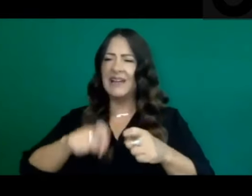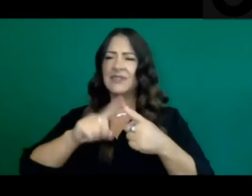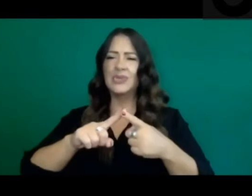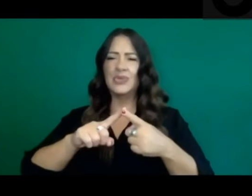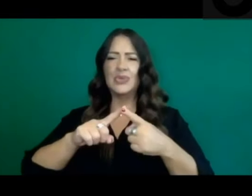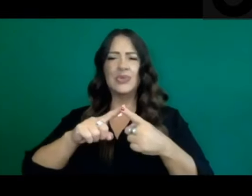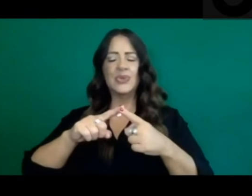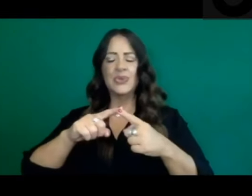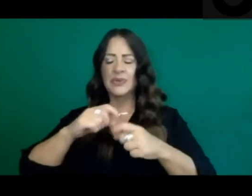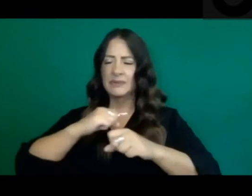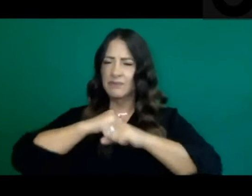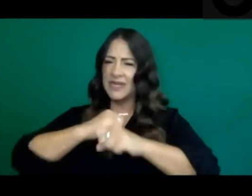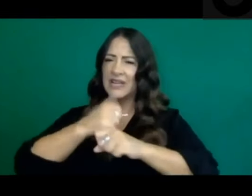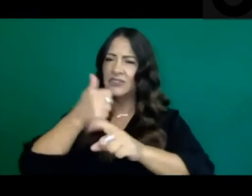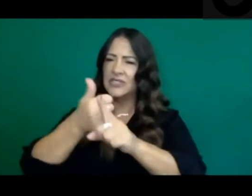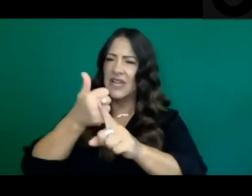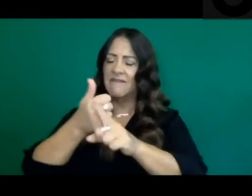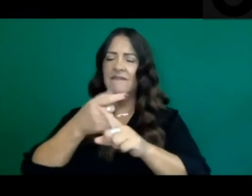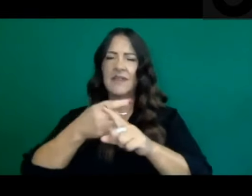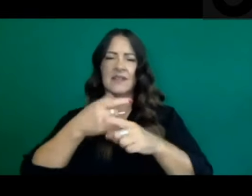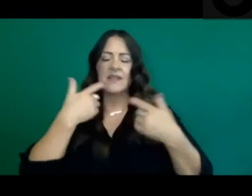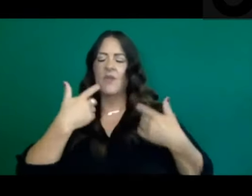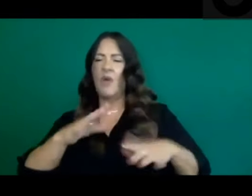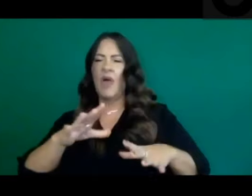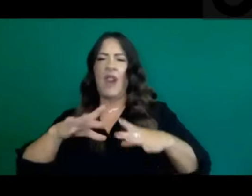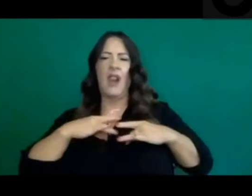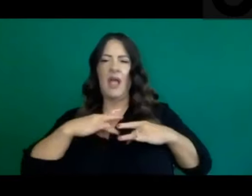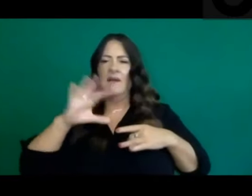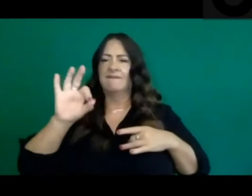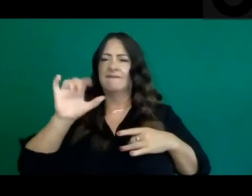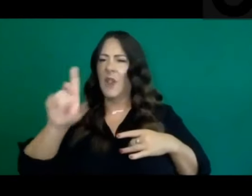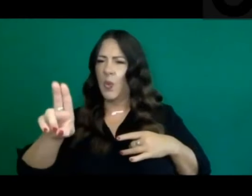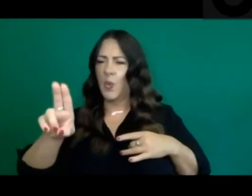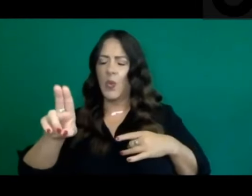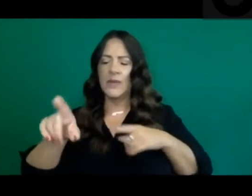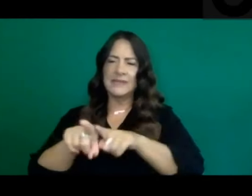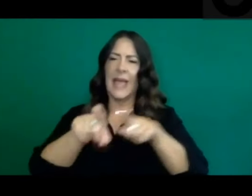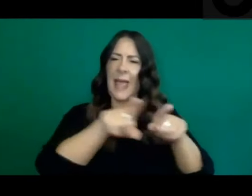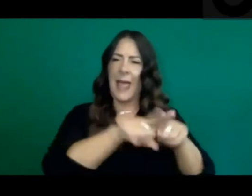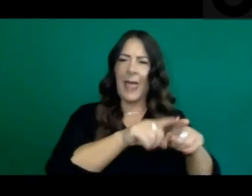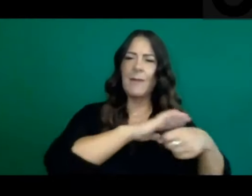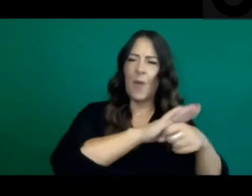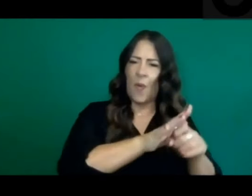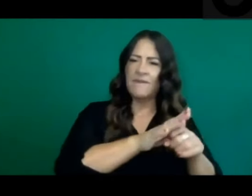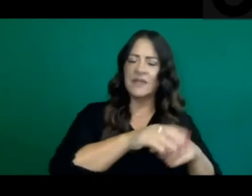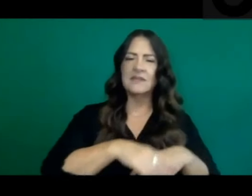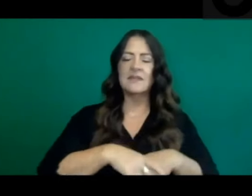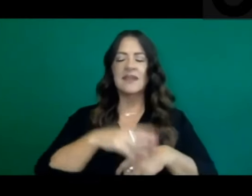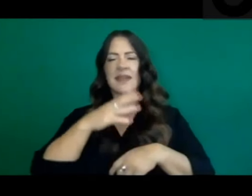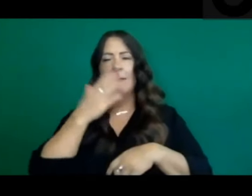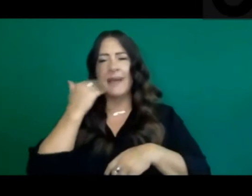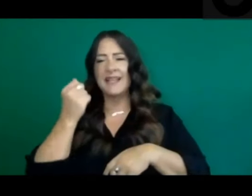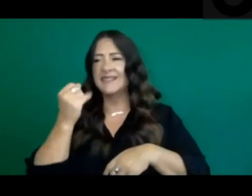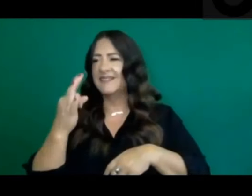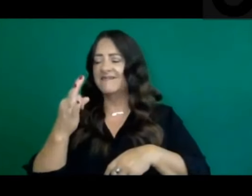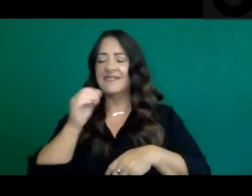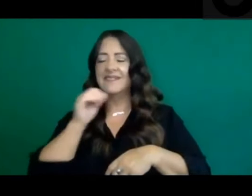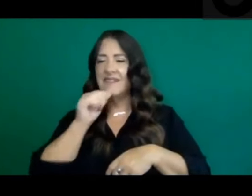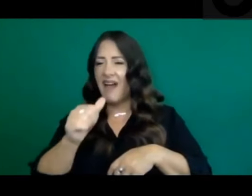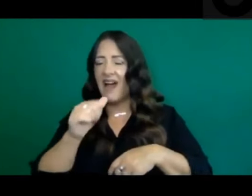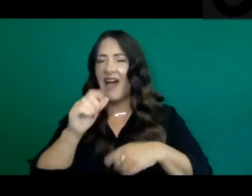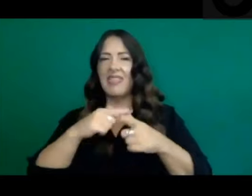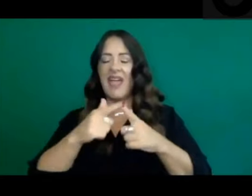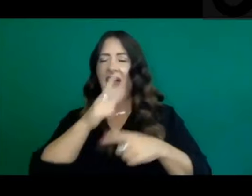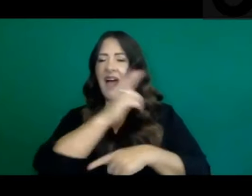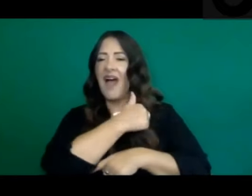and not just thinking about COVID. And then there is the planning around our surge capacity and making sure that